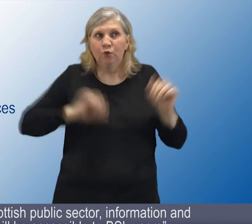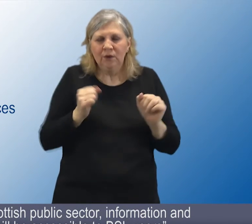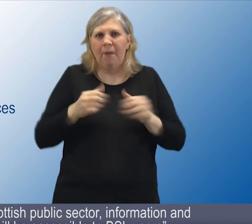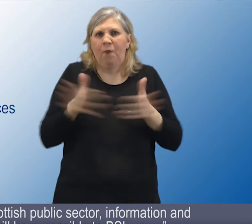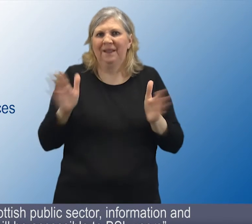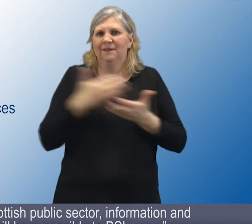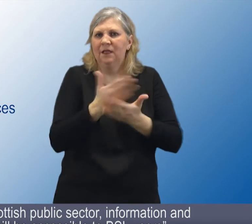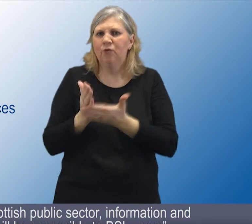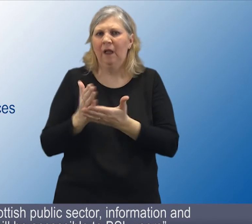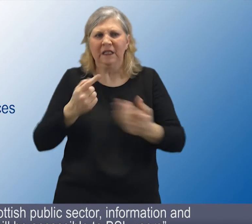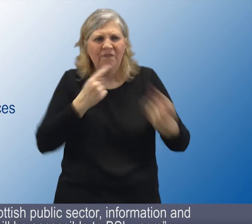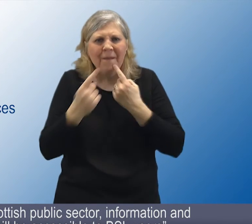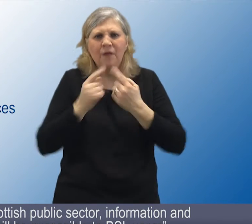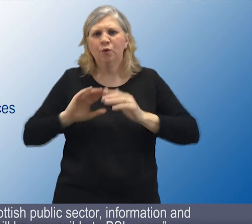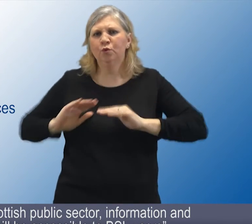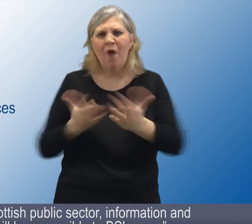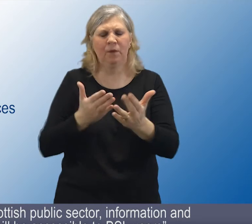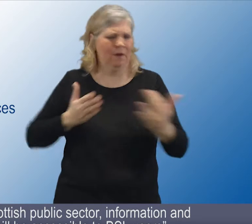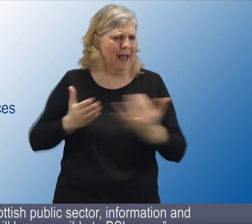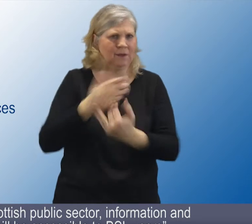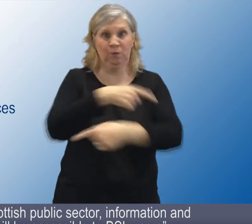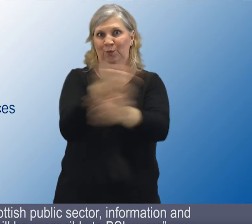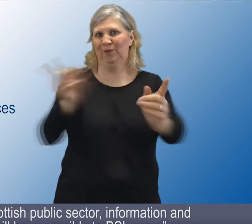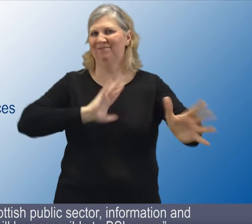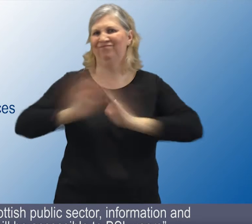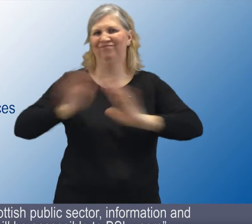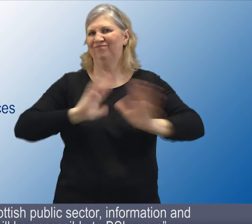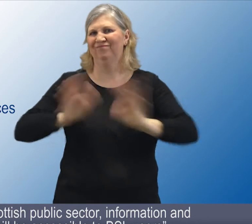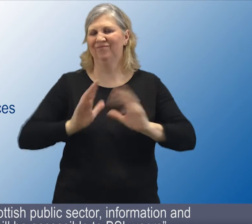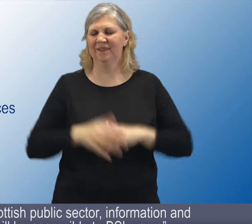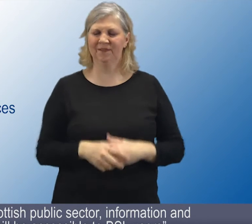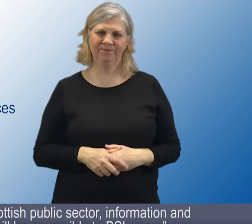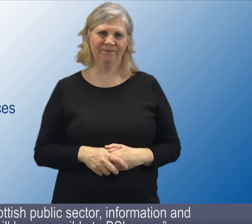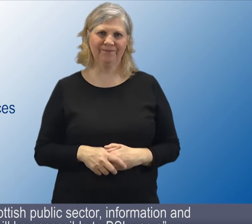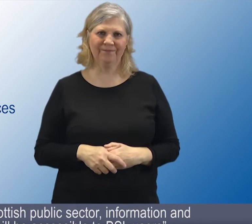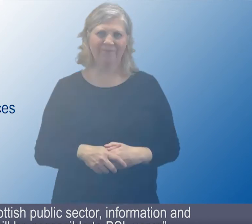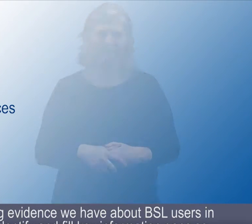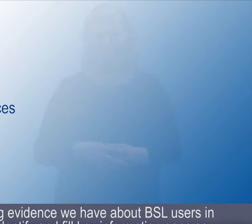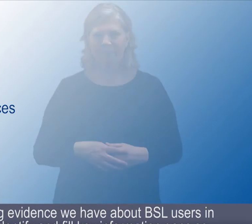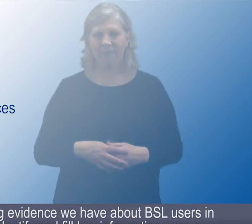Across the Scottish public sector, information and services will be accessible to BSL users